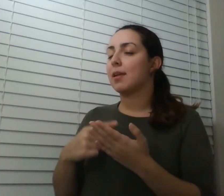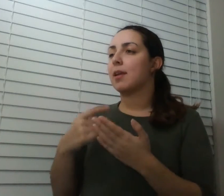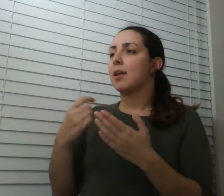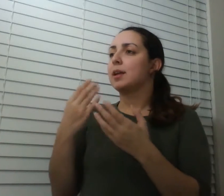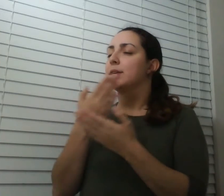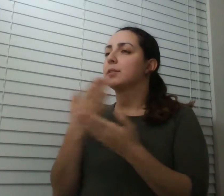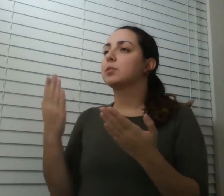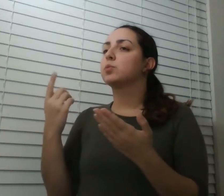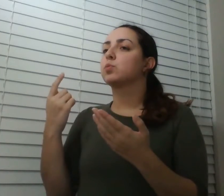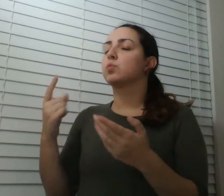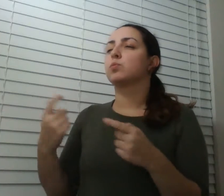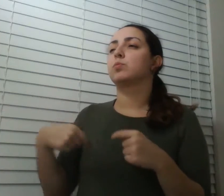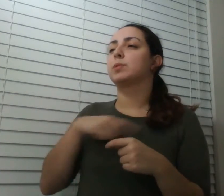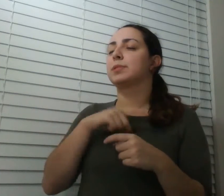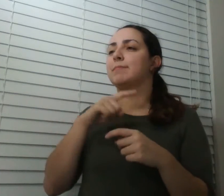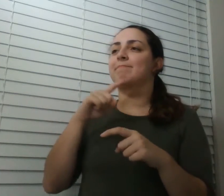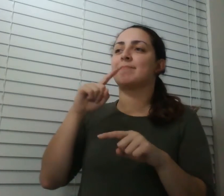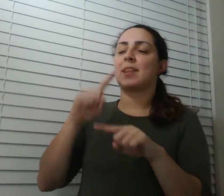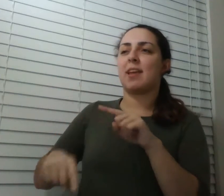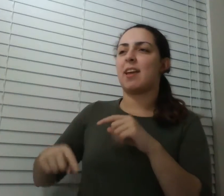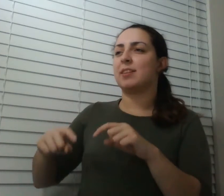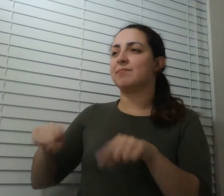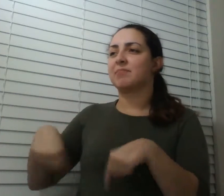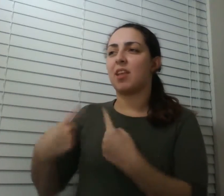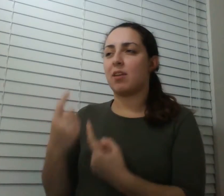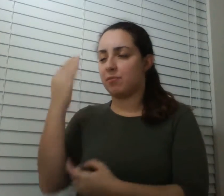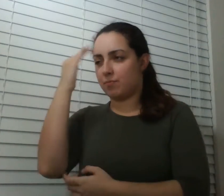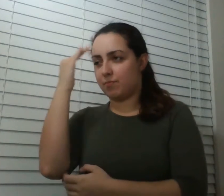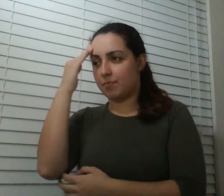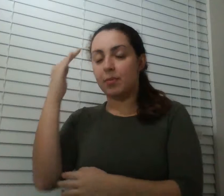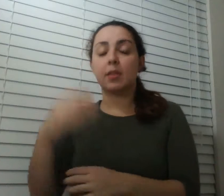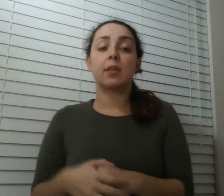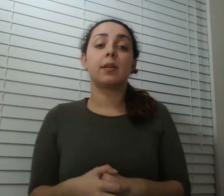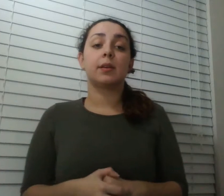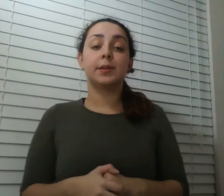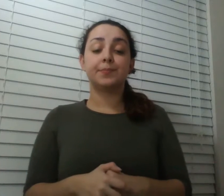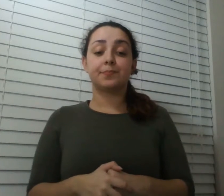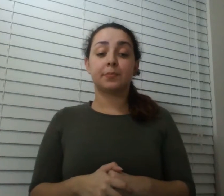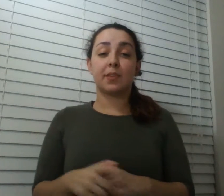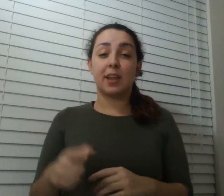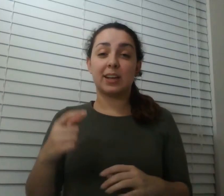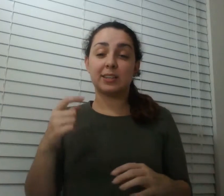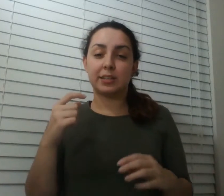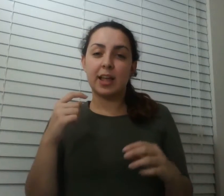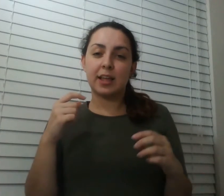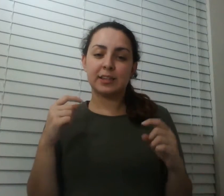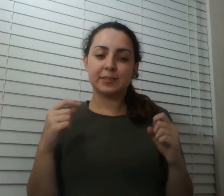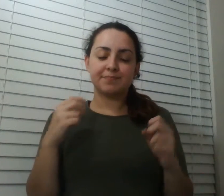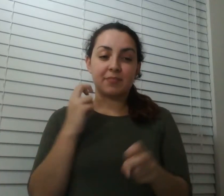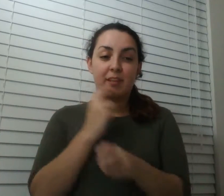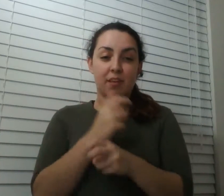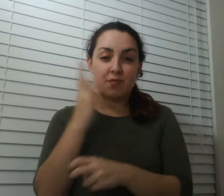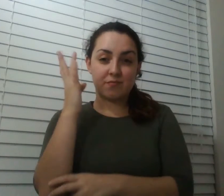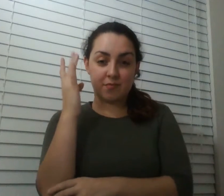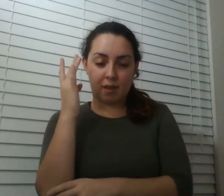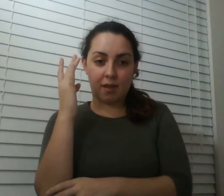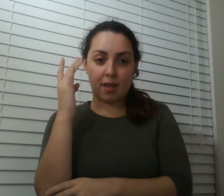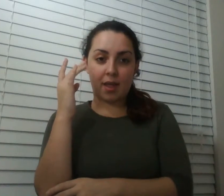them and you know where this impulse gets very tricky is around the question of empathy particularly in the sciences like if you're a scientist and you're studying